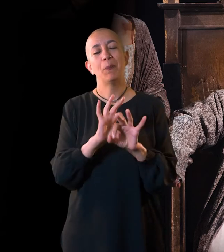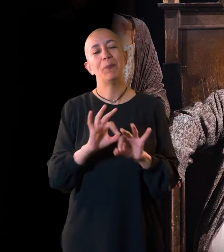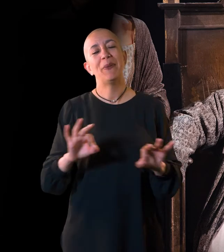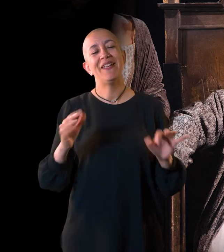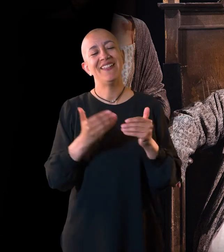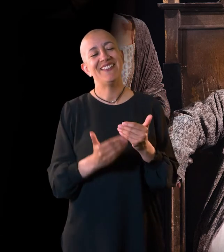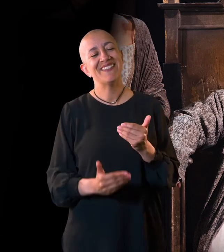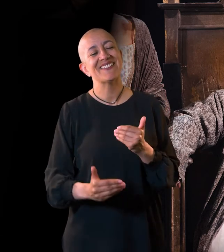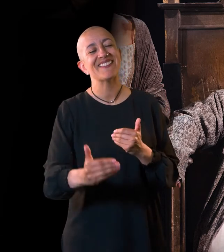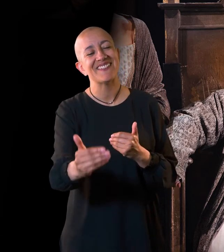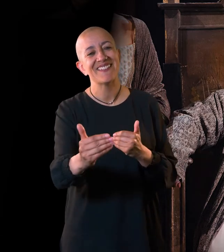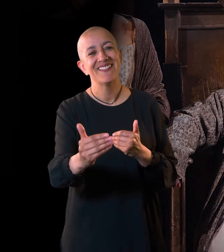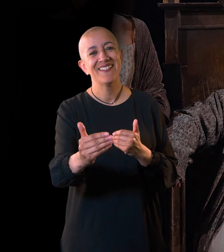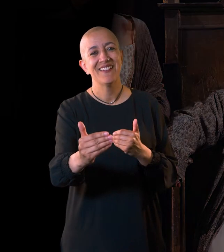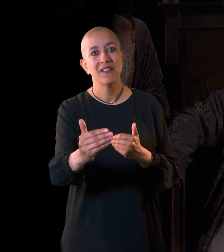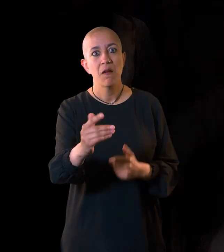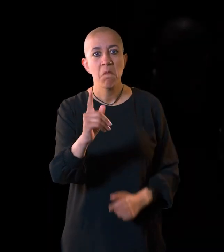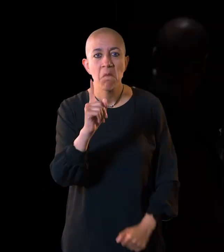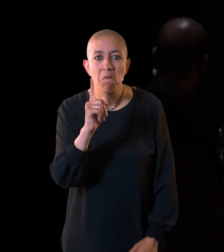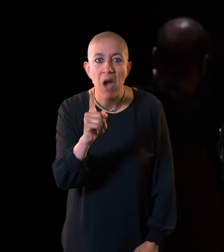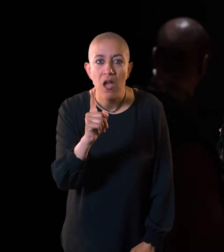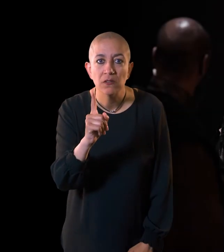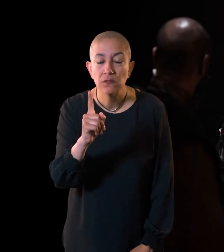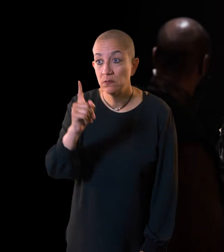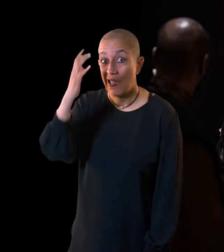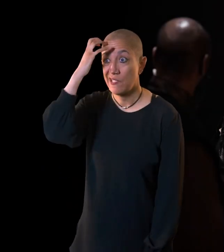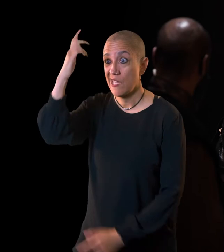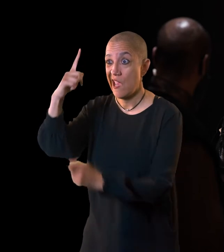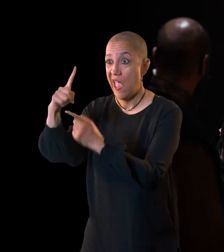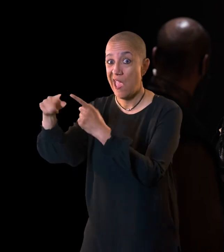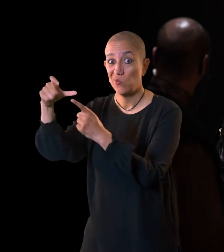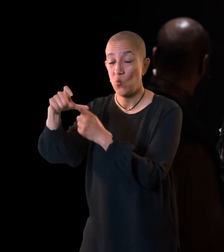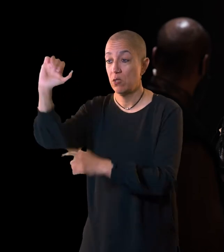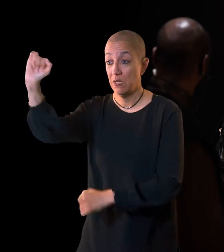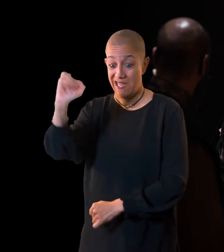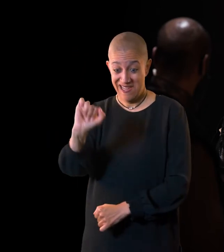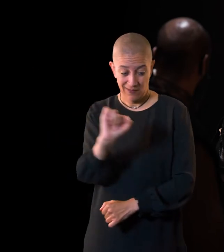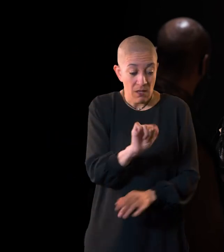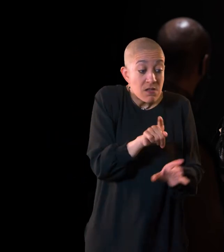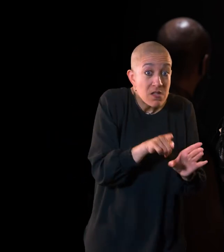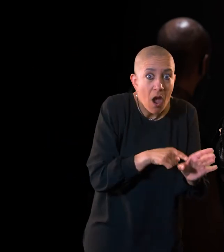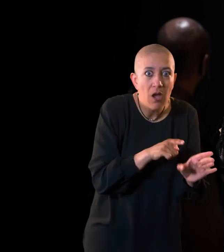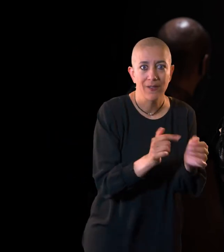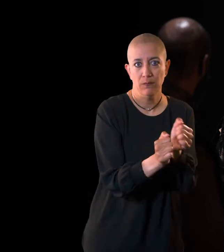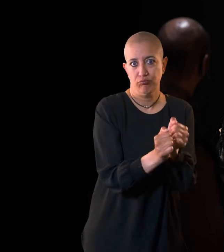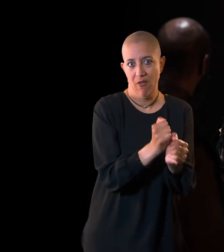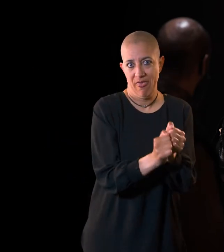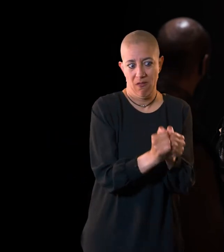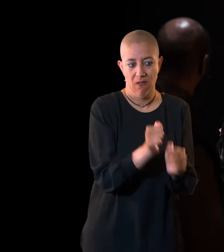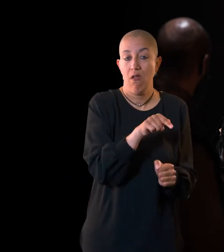But Edward's youngest brother, Richard, Duke of Gloucester, is hungry for power and wants the